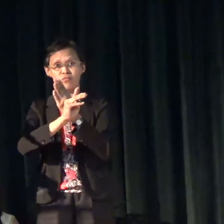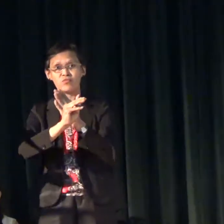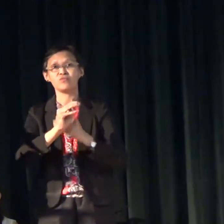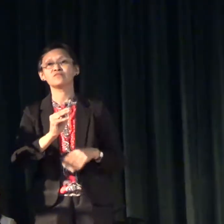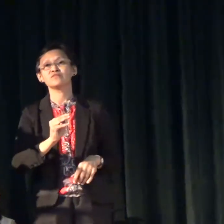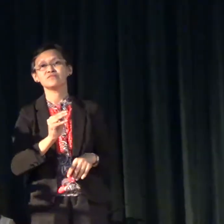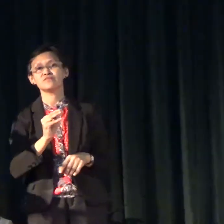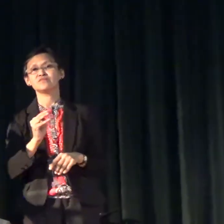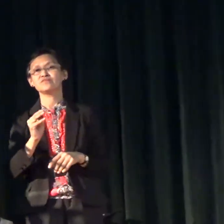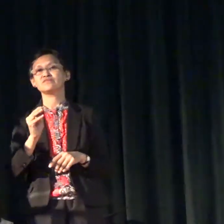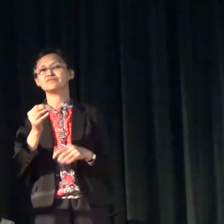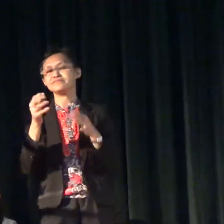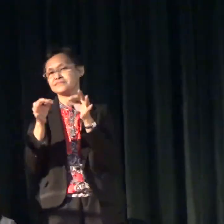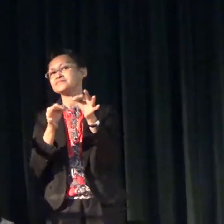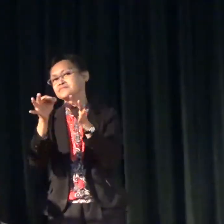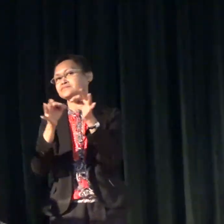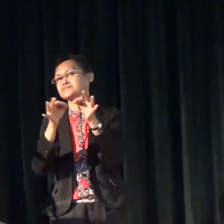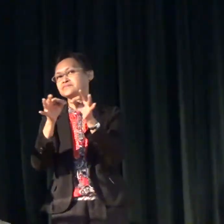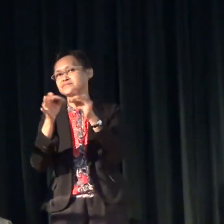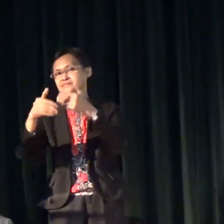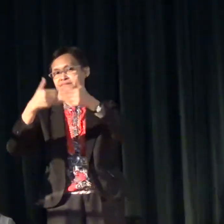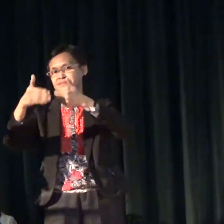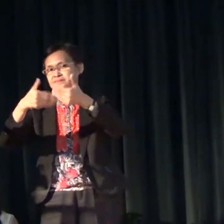Okay, so let me talk about the training process.